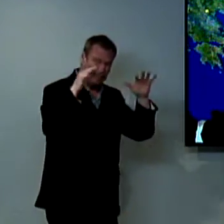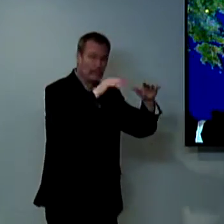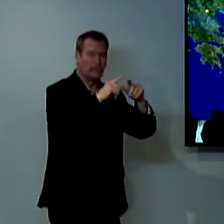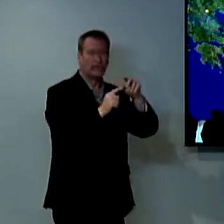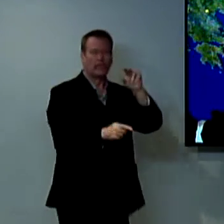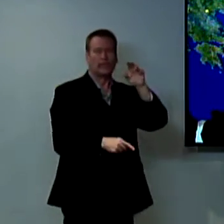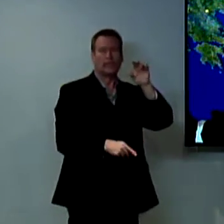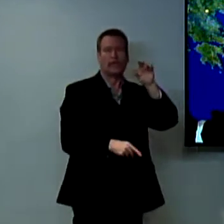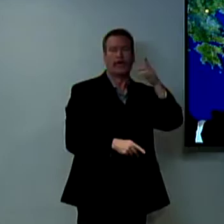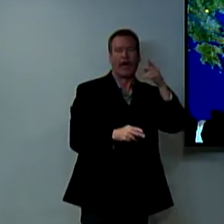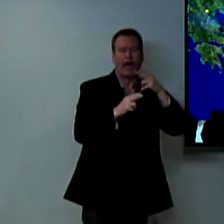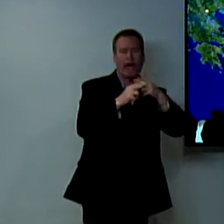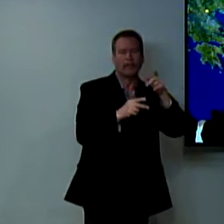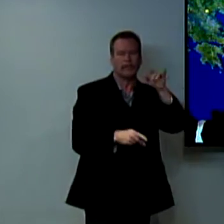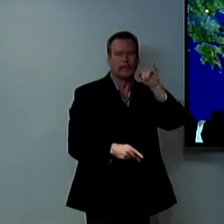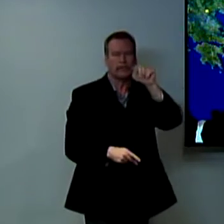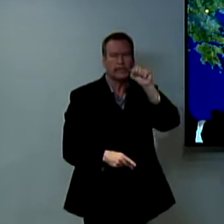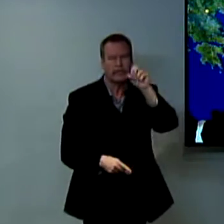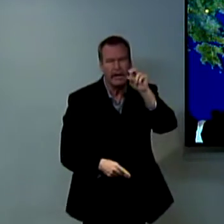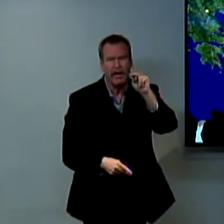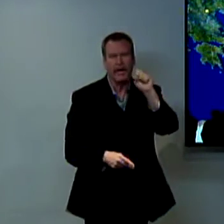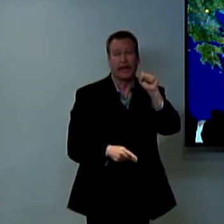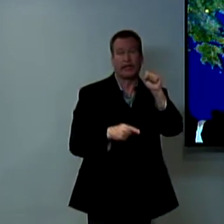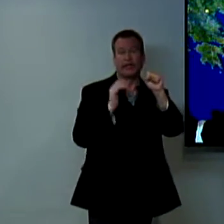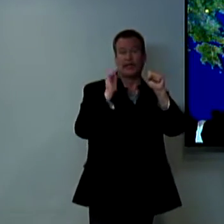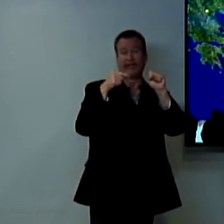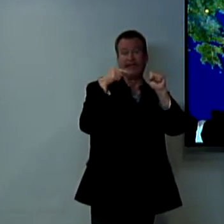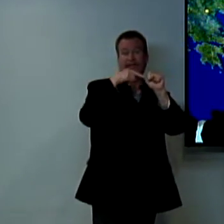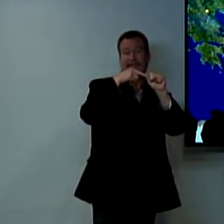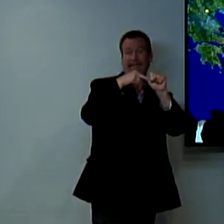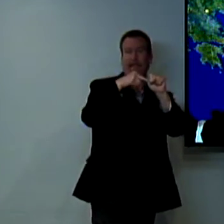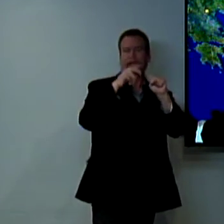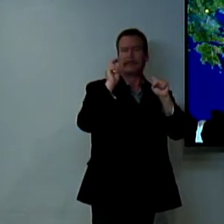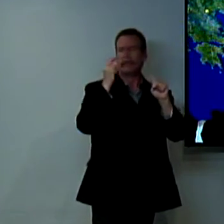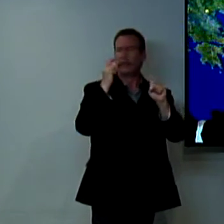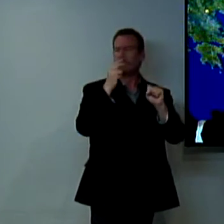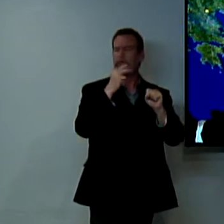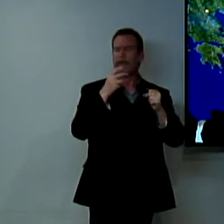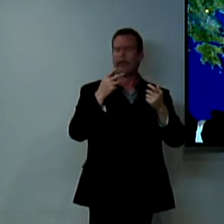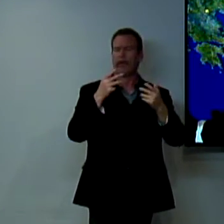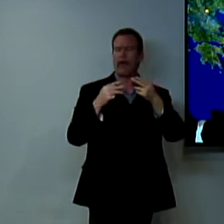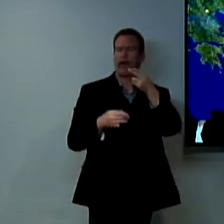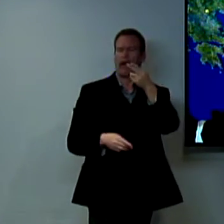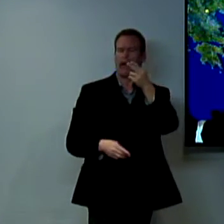they all rushed there as a group because they were looking for Paul and Silas